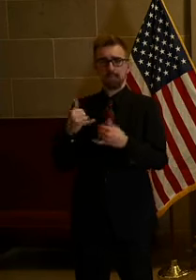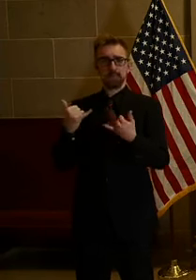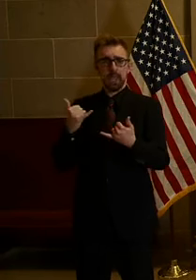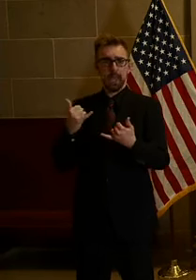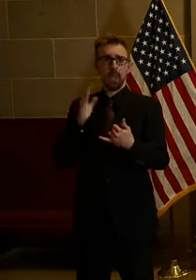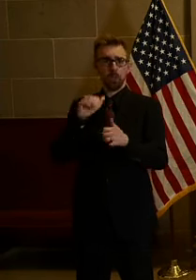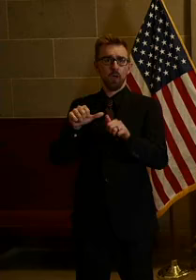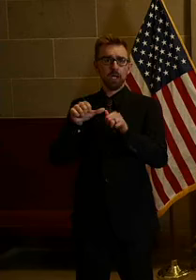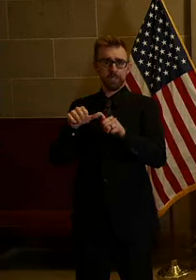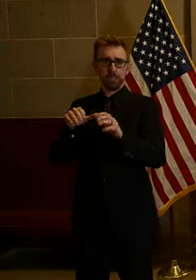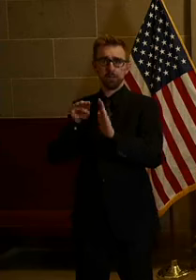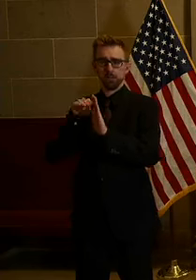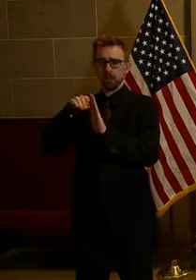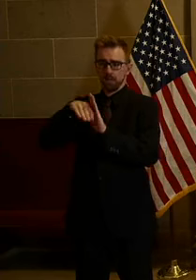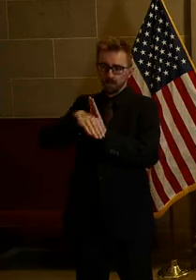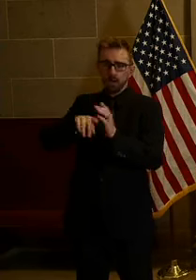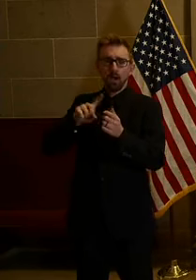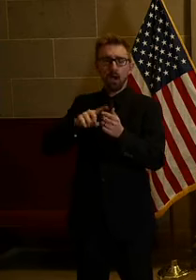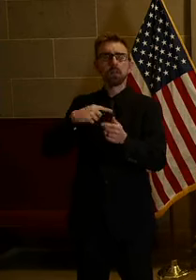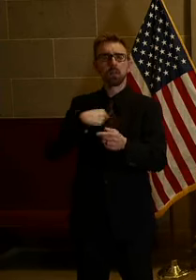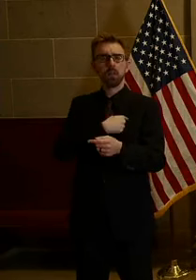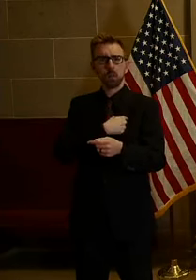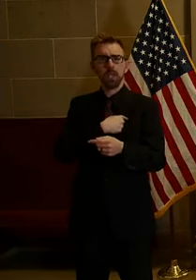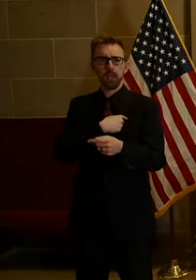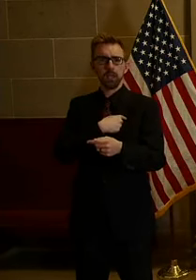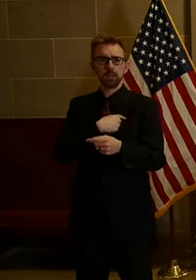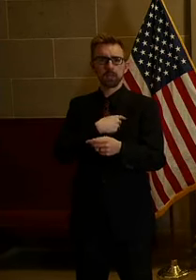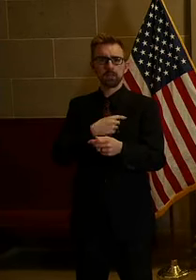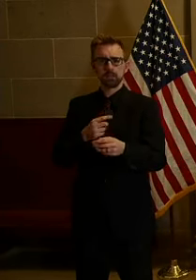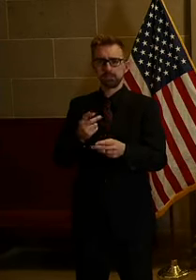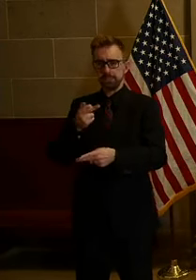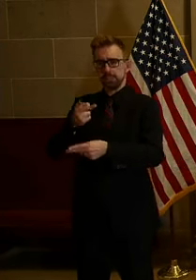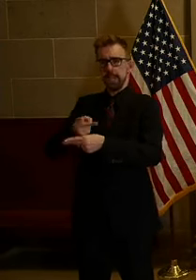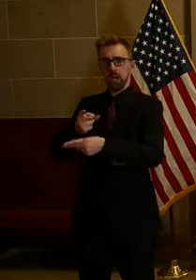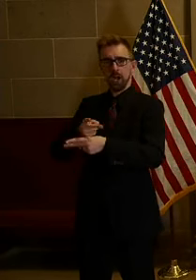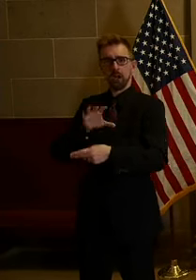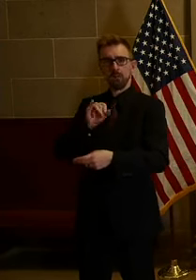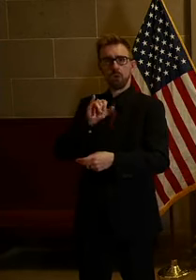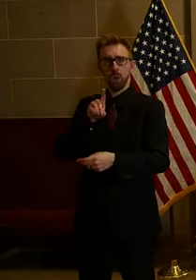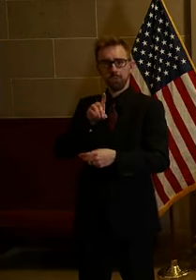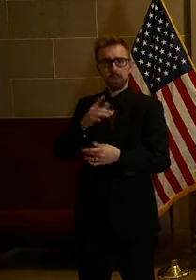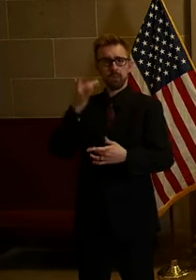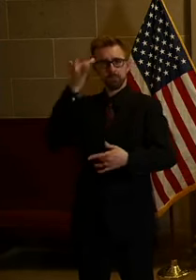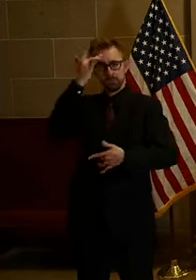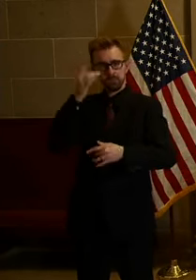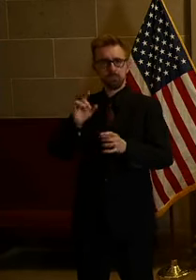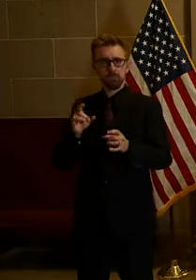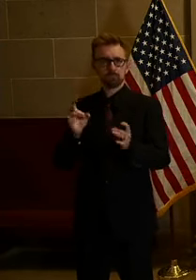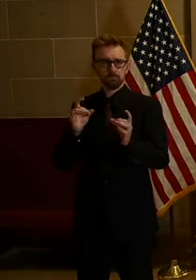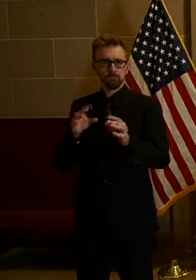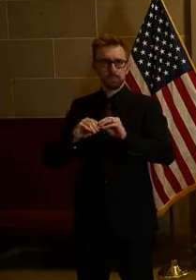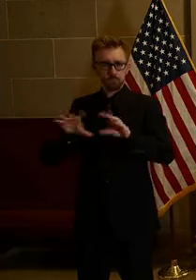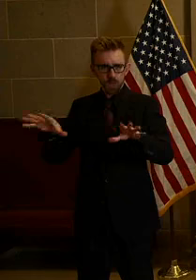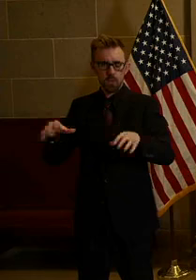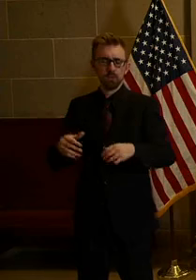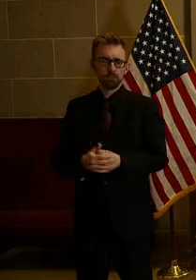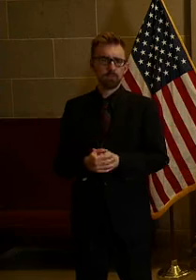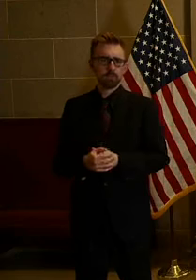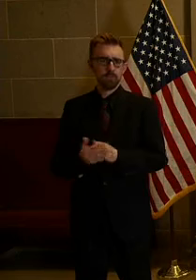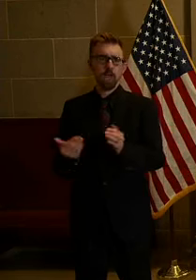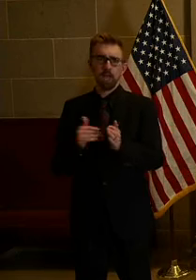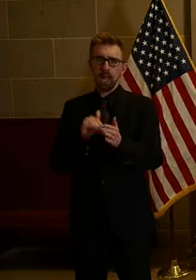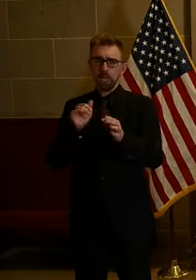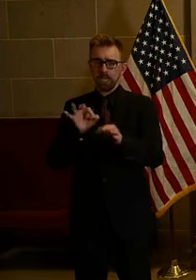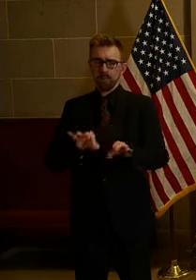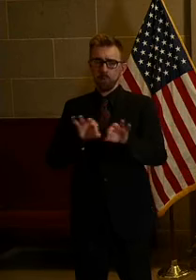to slide till we get on top of the the virus that's out there and we do everything that we can. It's why it's so important again to make